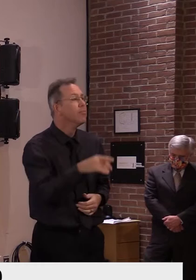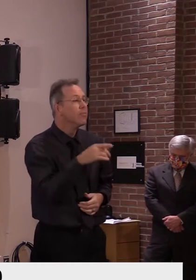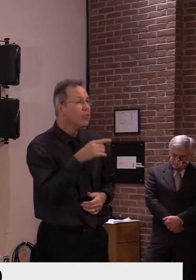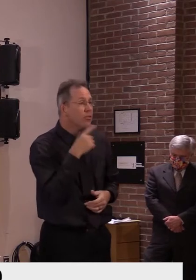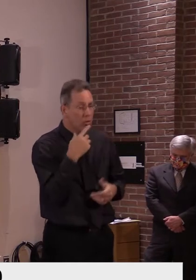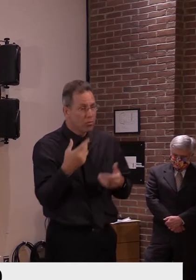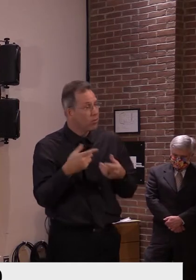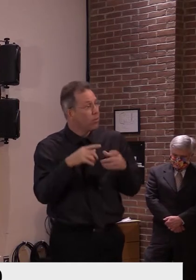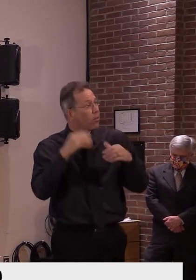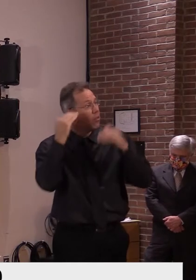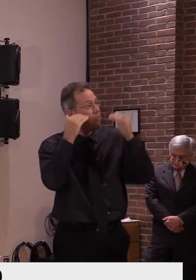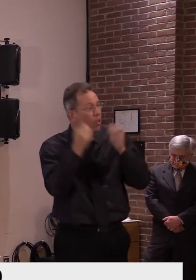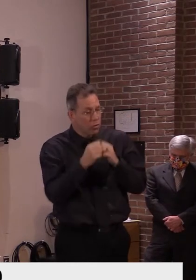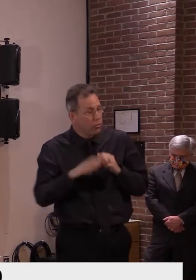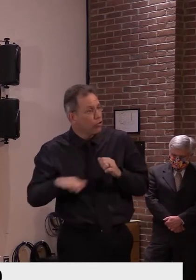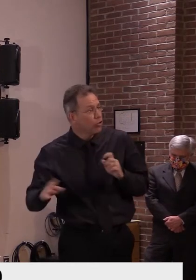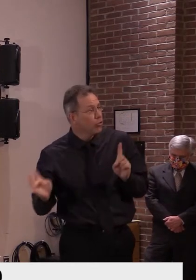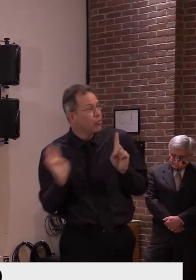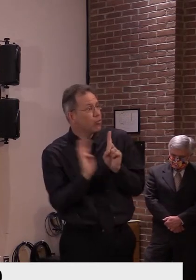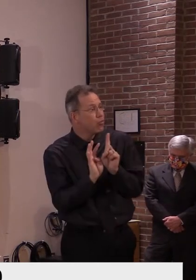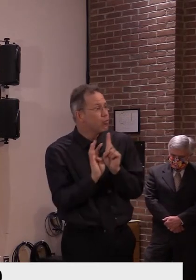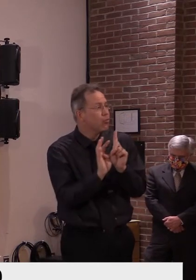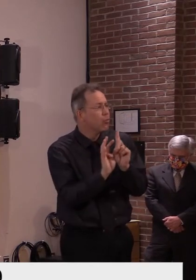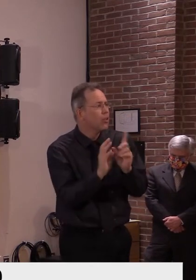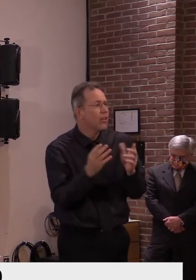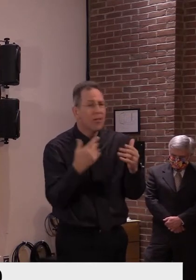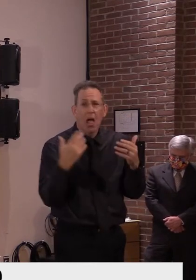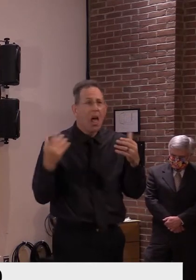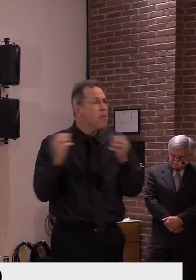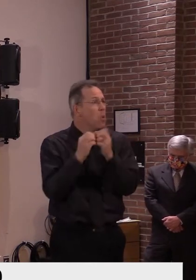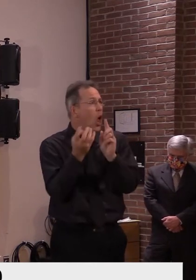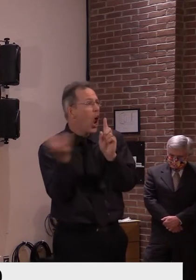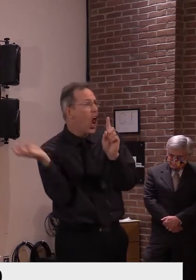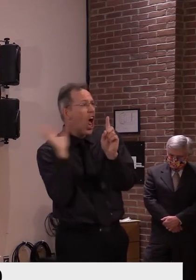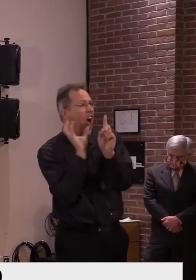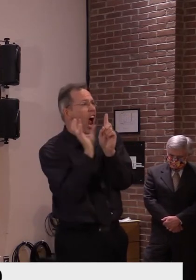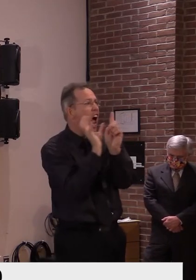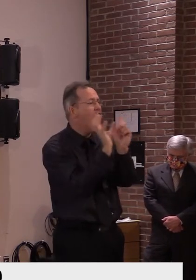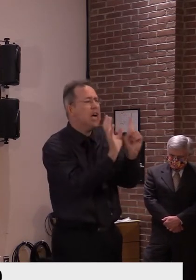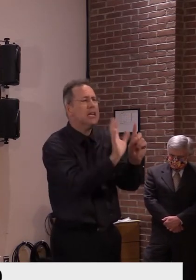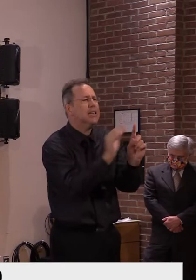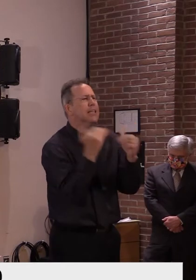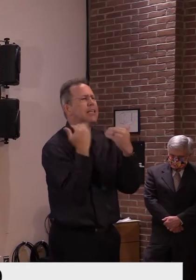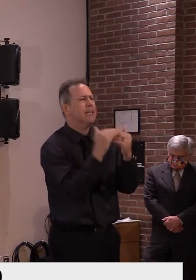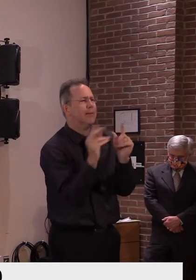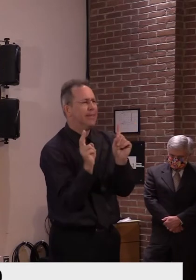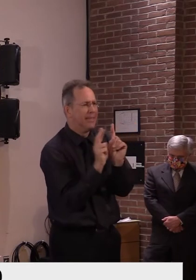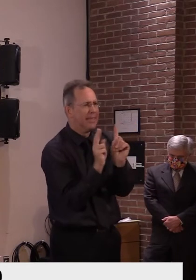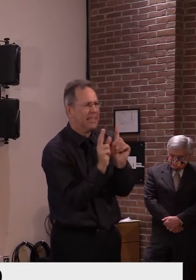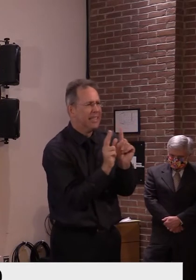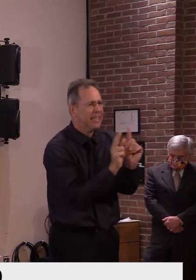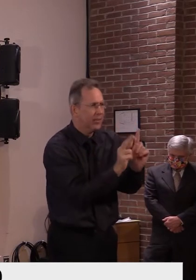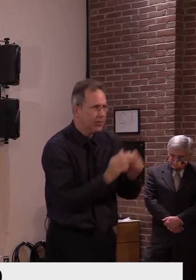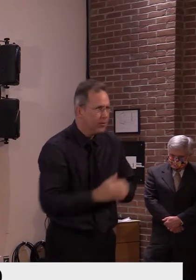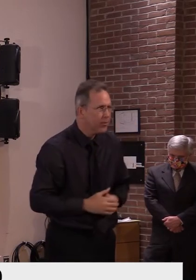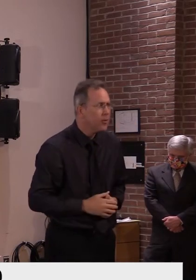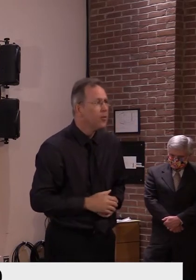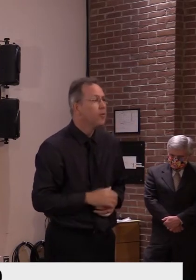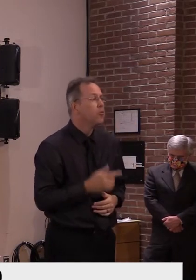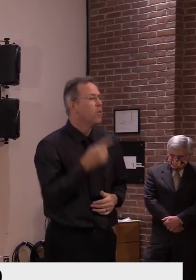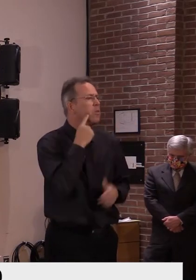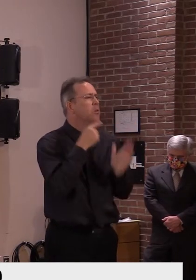and family and friend unit and not a large crowd. And if you're on the opposite end handing out the candy,